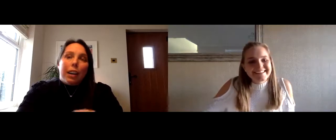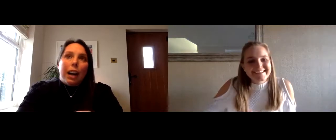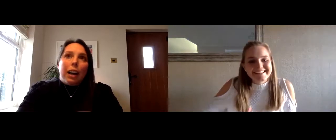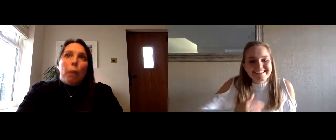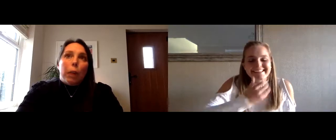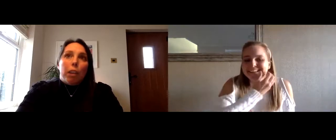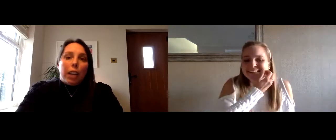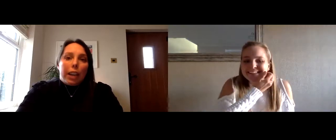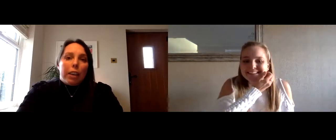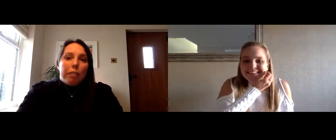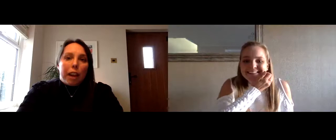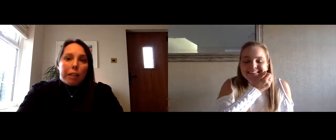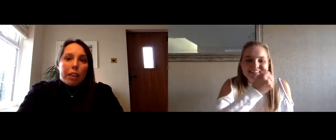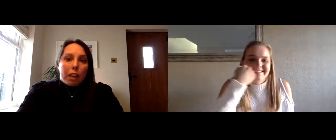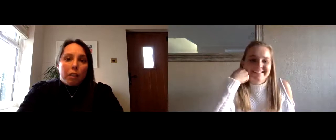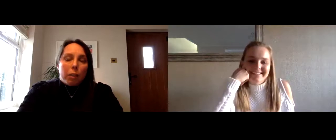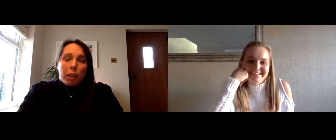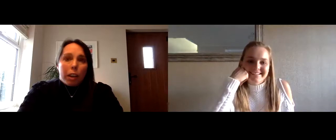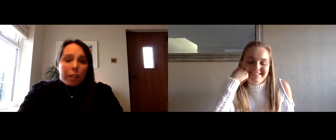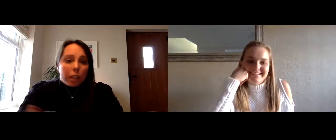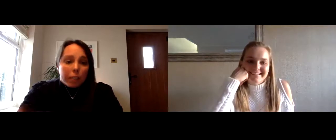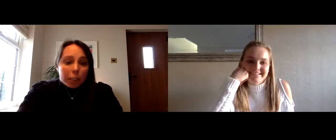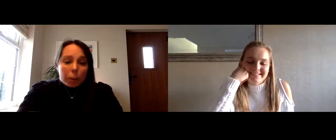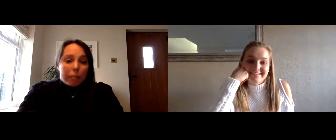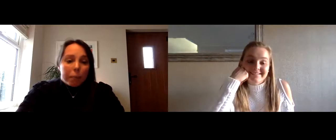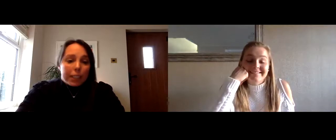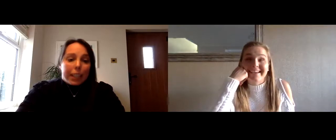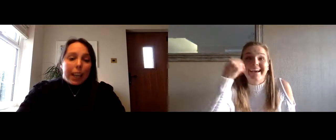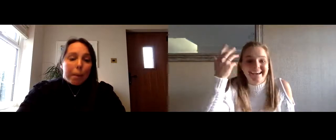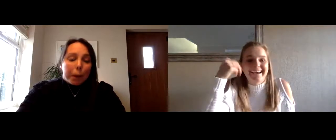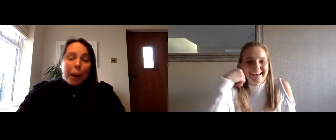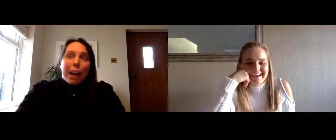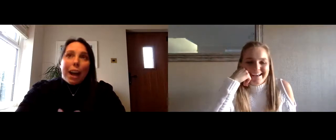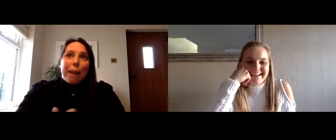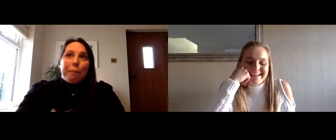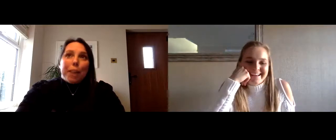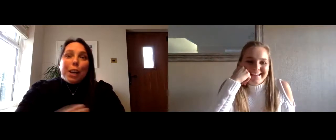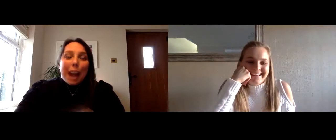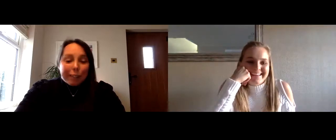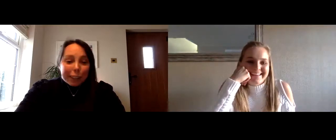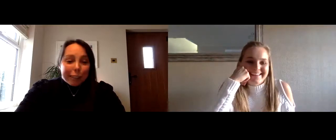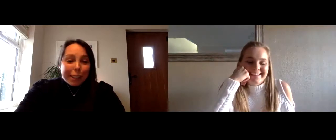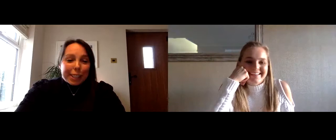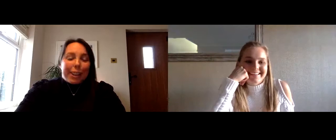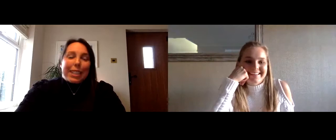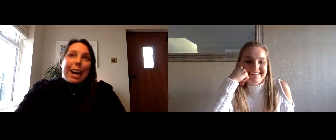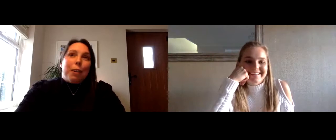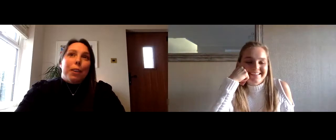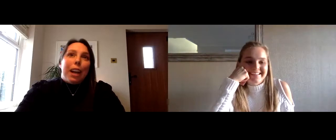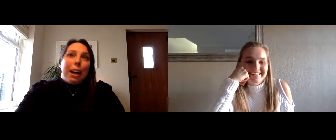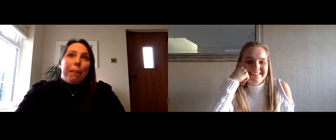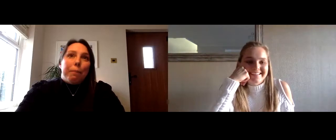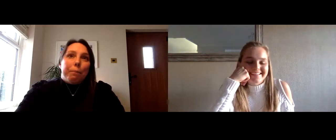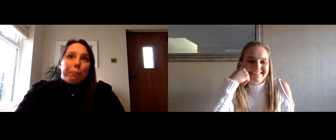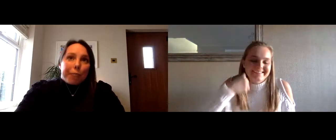we were lucky enough after covid well not after covid because we haven't passed it yet but um after the first lockdown